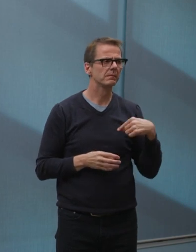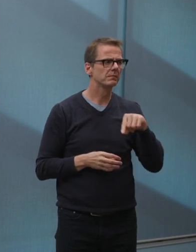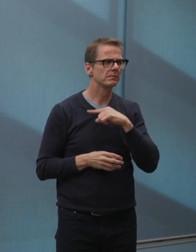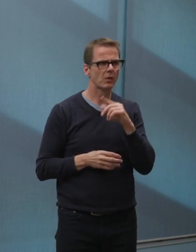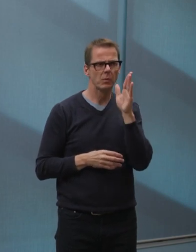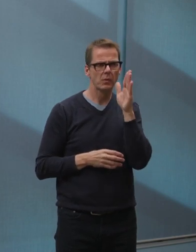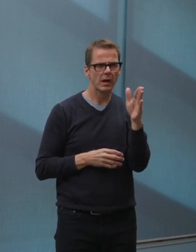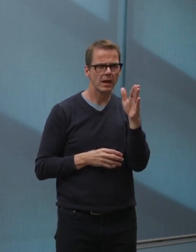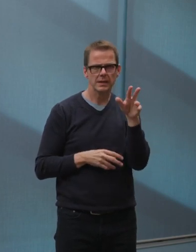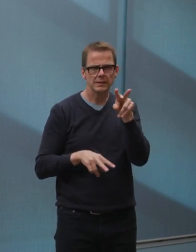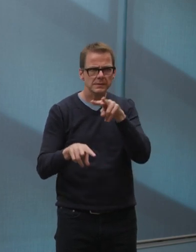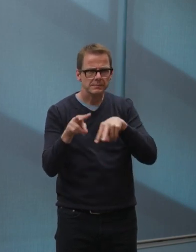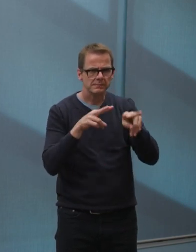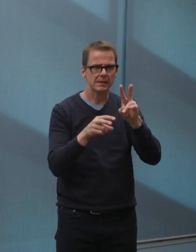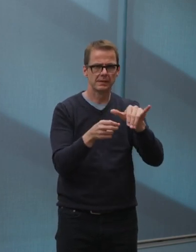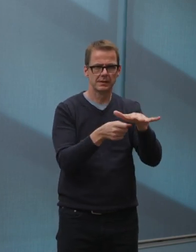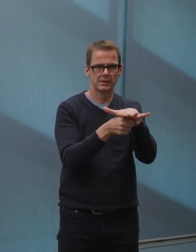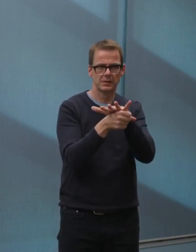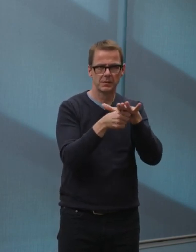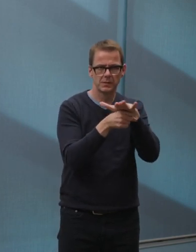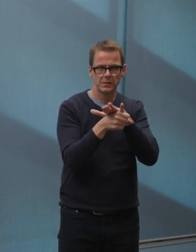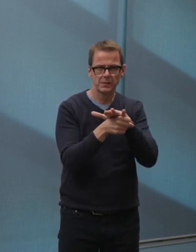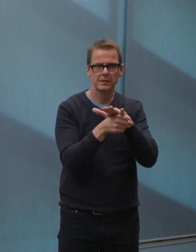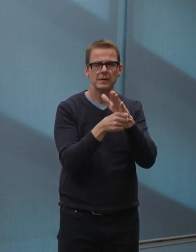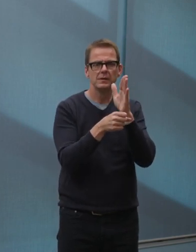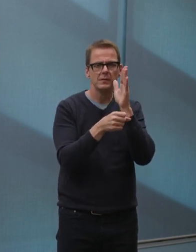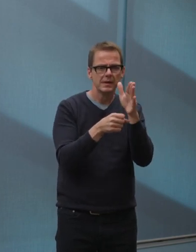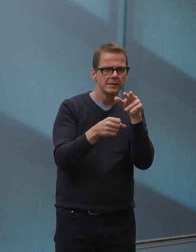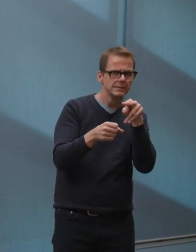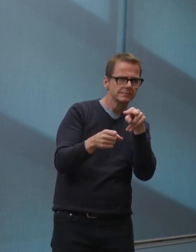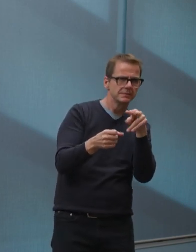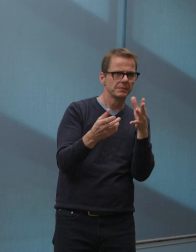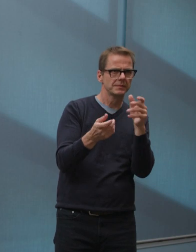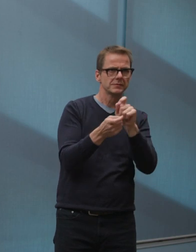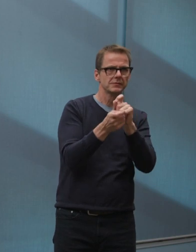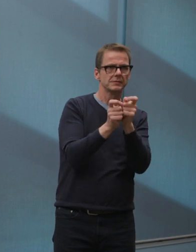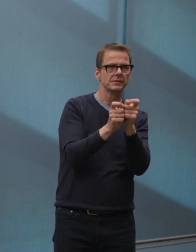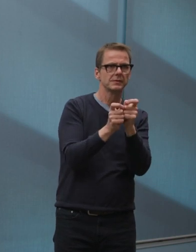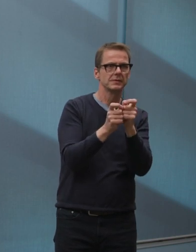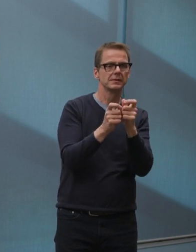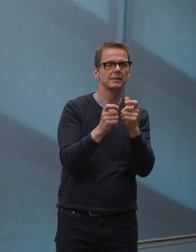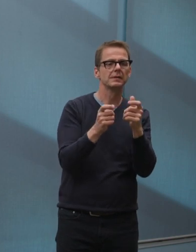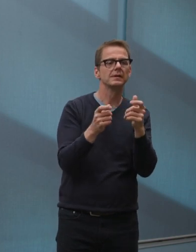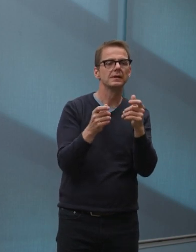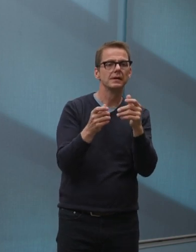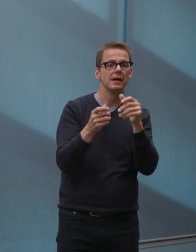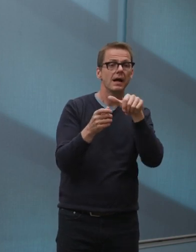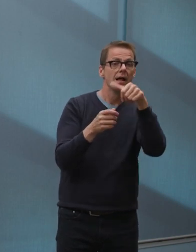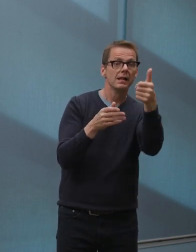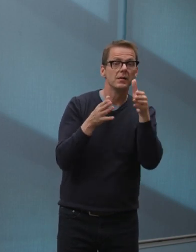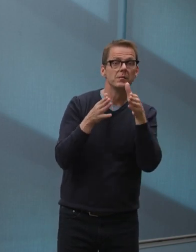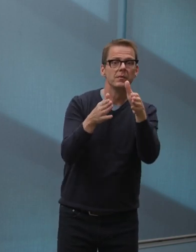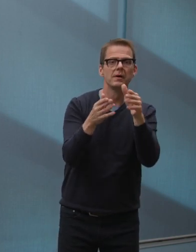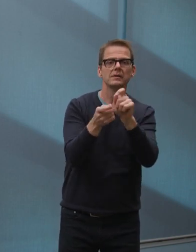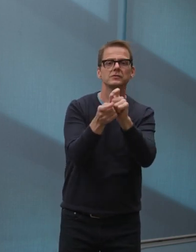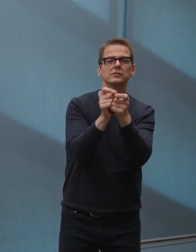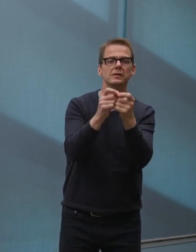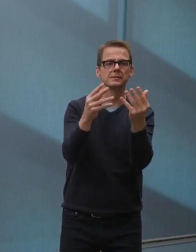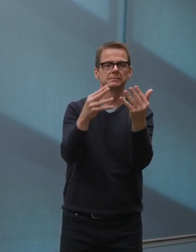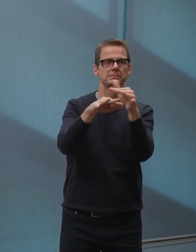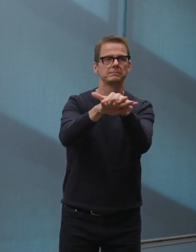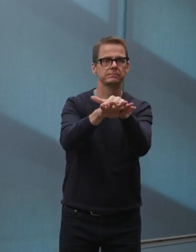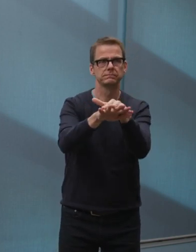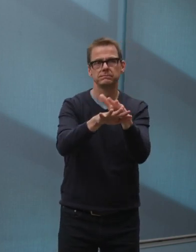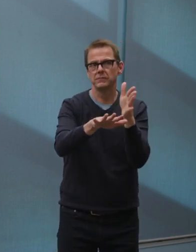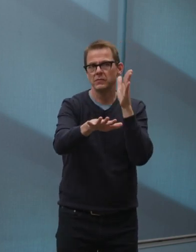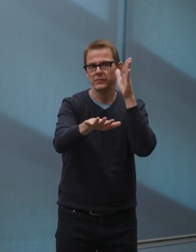services that are typically provided during summer months that unfortunately they won't be available this summer. City of Edmonton outdoor pools